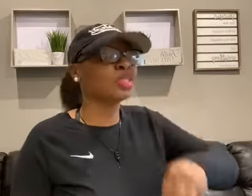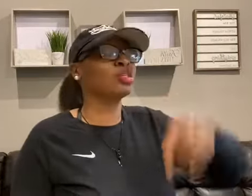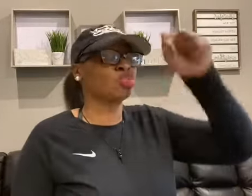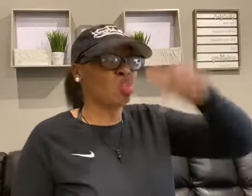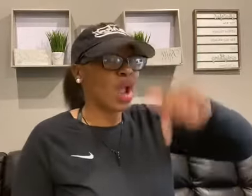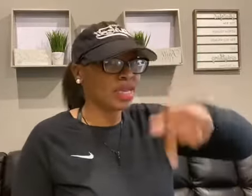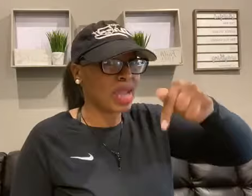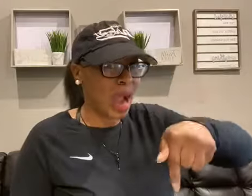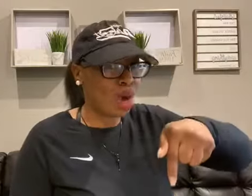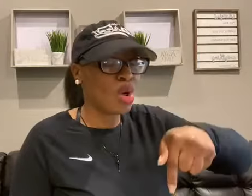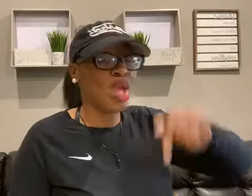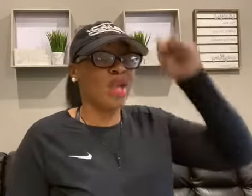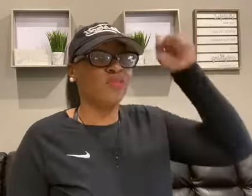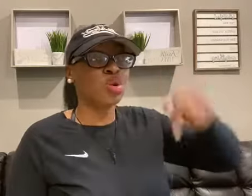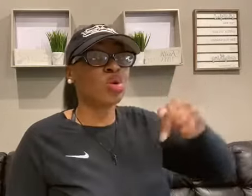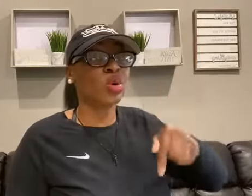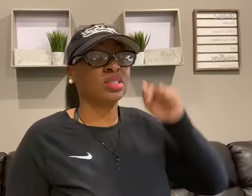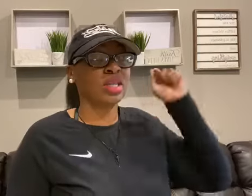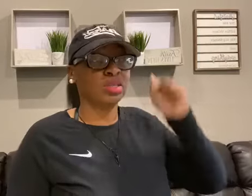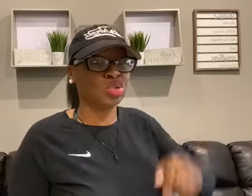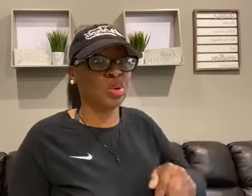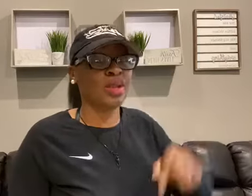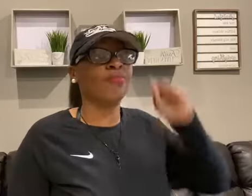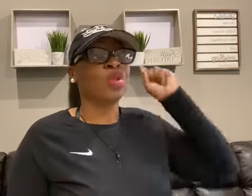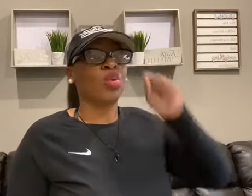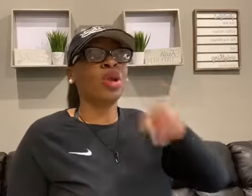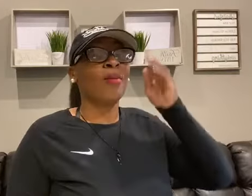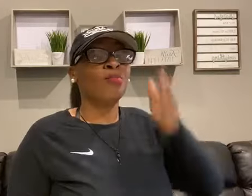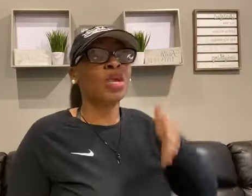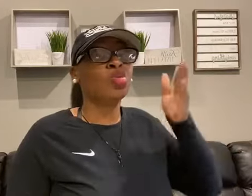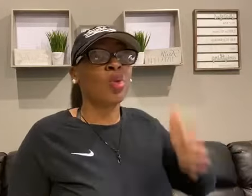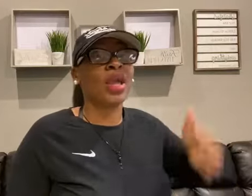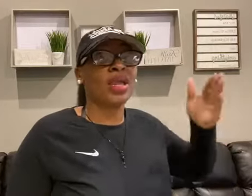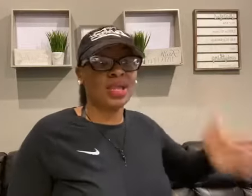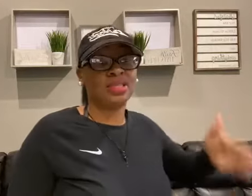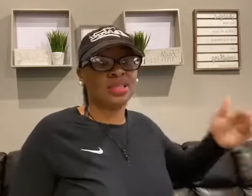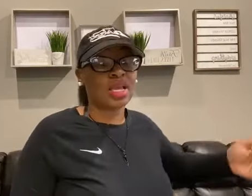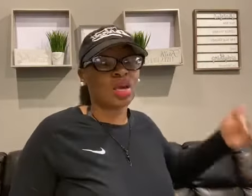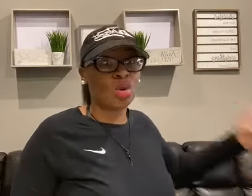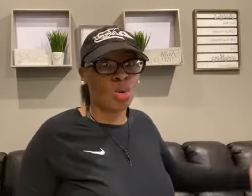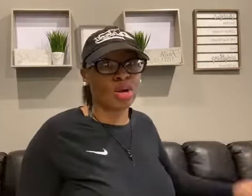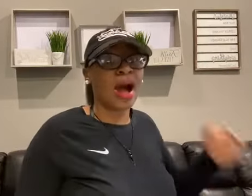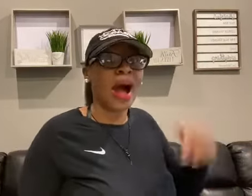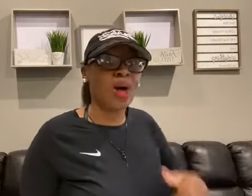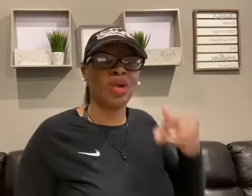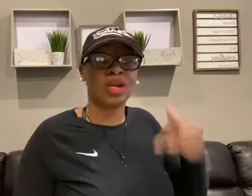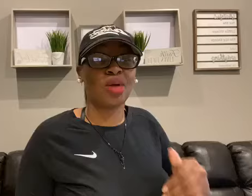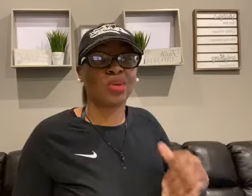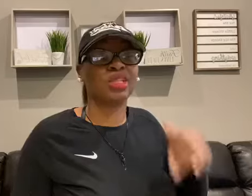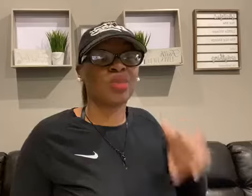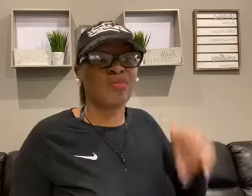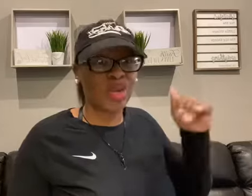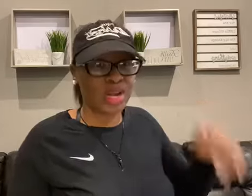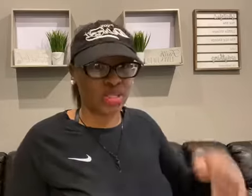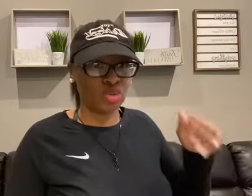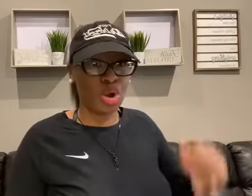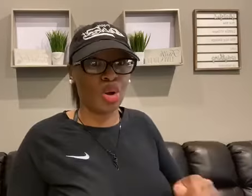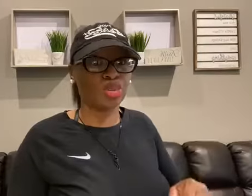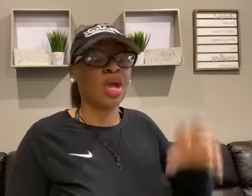business right now, if you're going to say, Latoya, we are midway in second quarter, how can I reach my financial goals